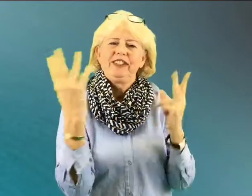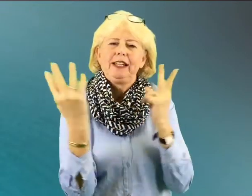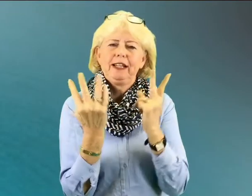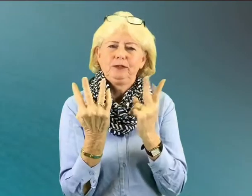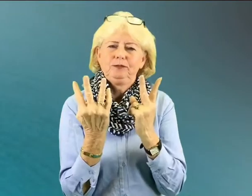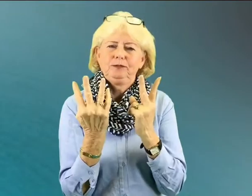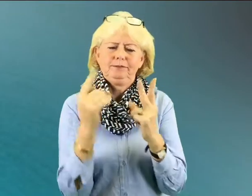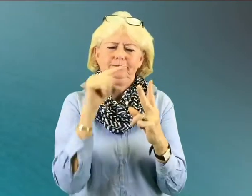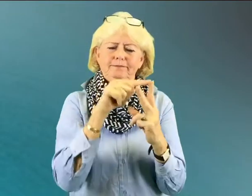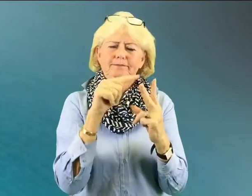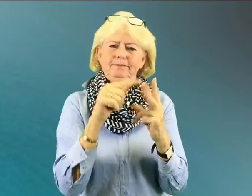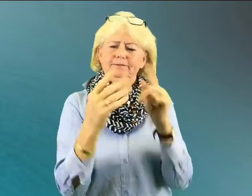one..